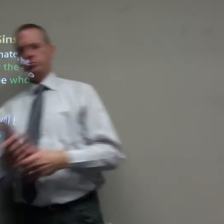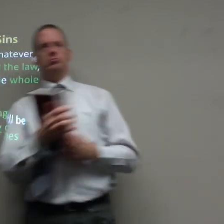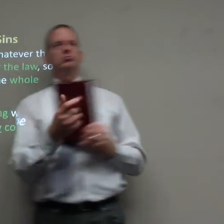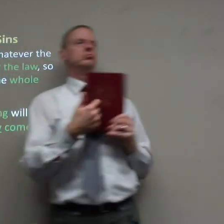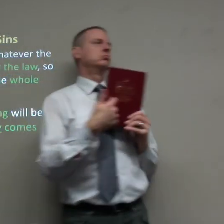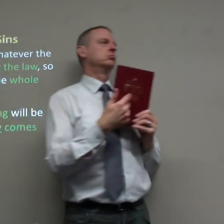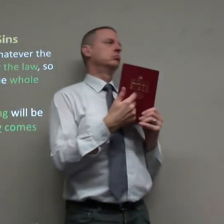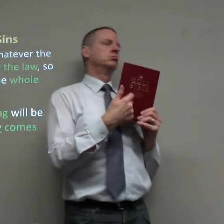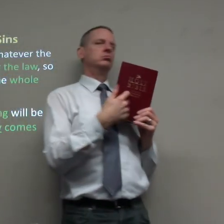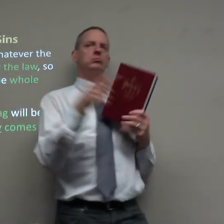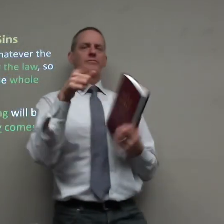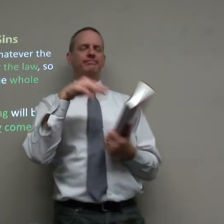The law being the Bible.